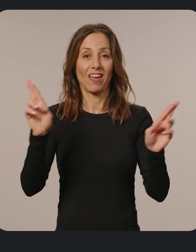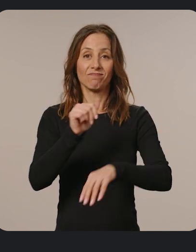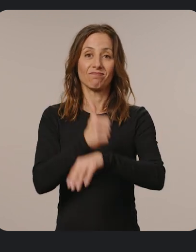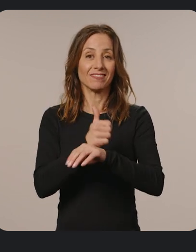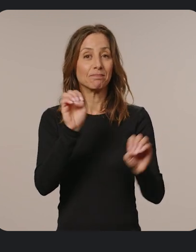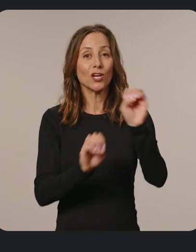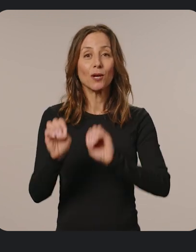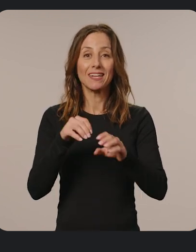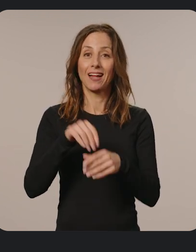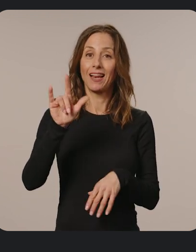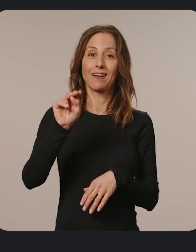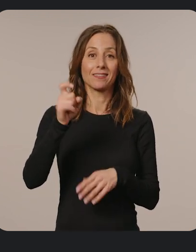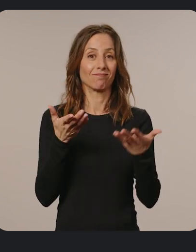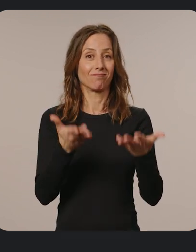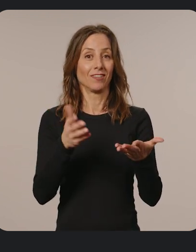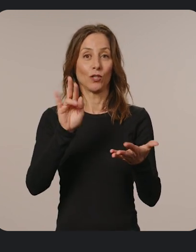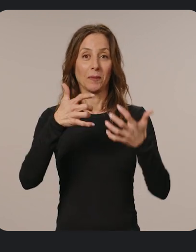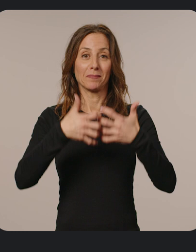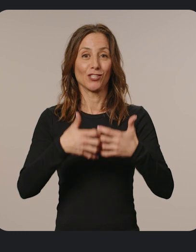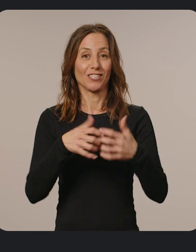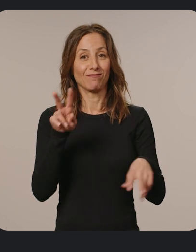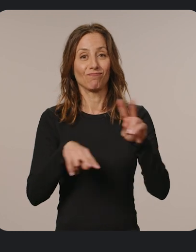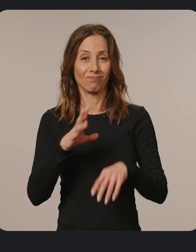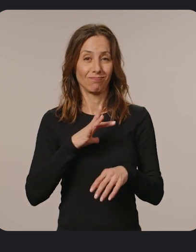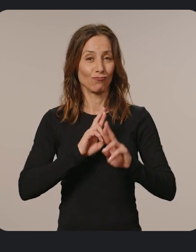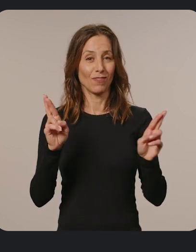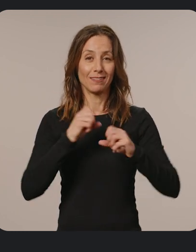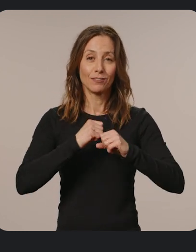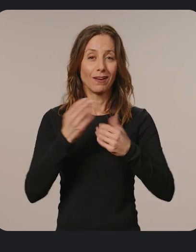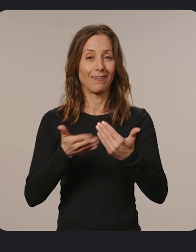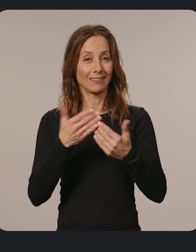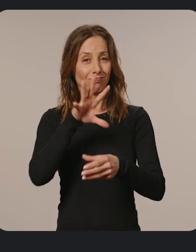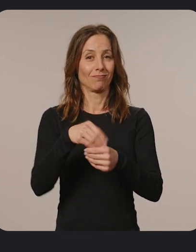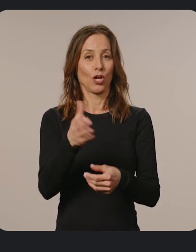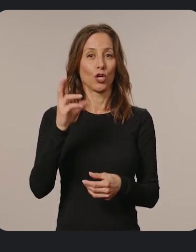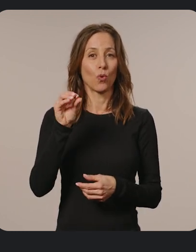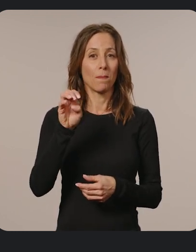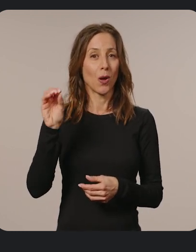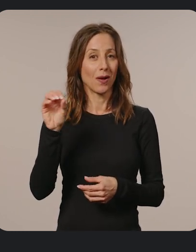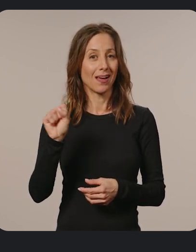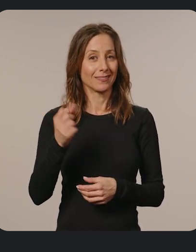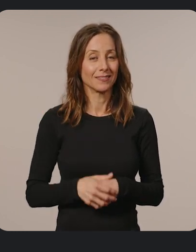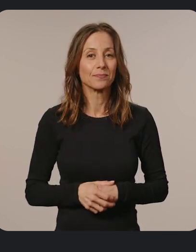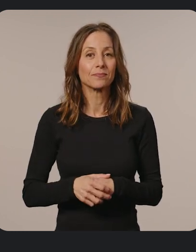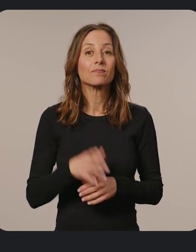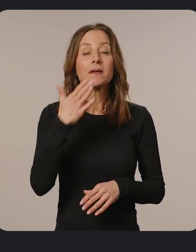set to experiment in a Linux virtual machine with all the security and convenience that Chrome OS brings. For the best